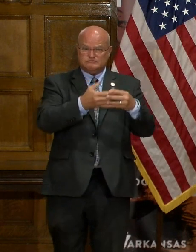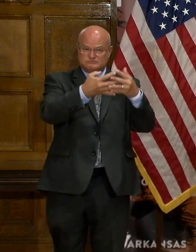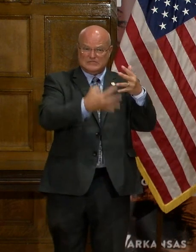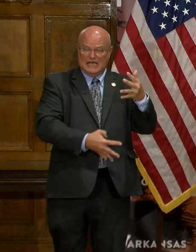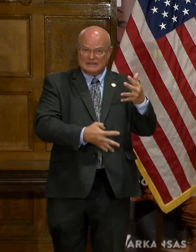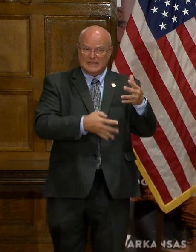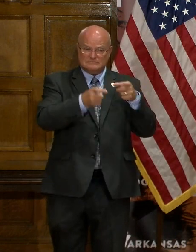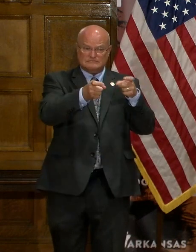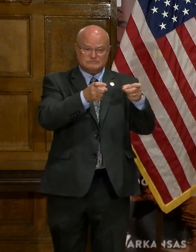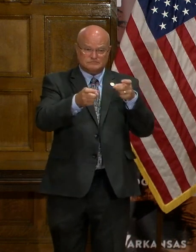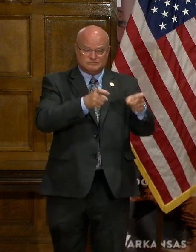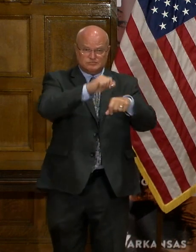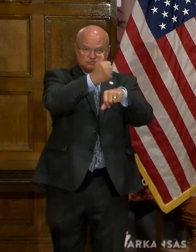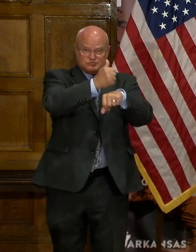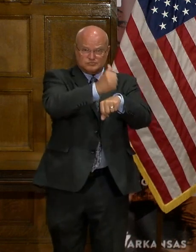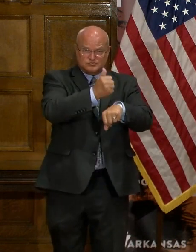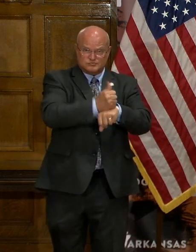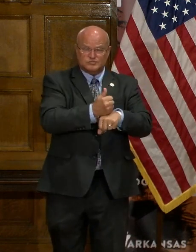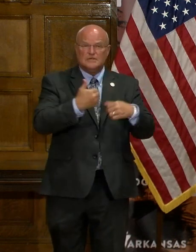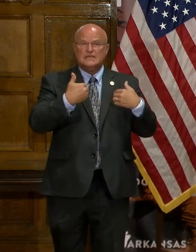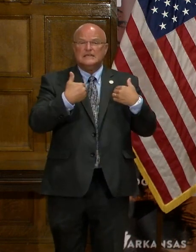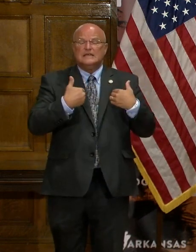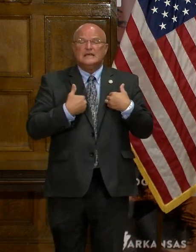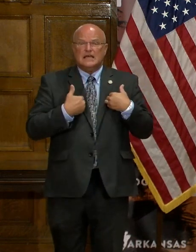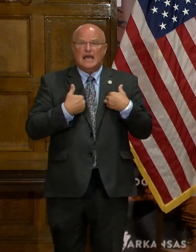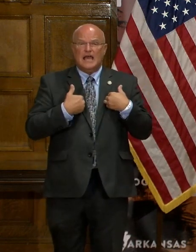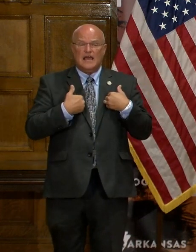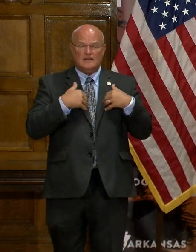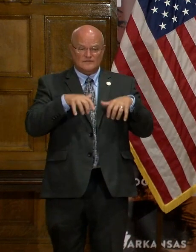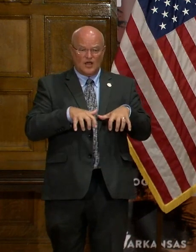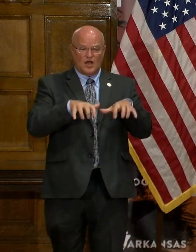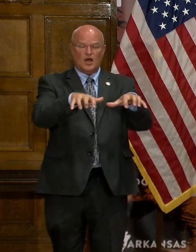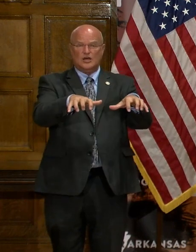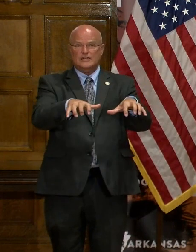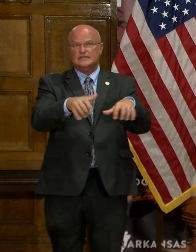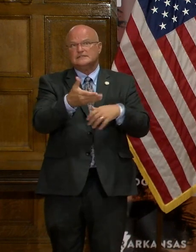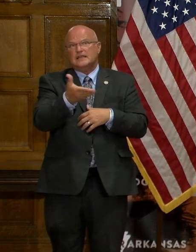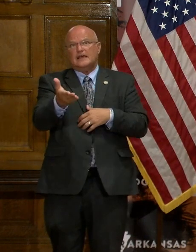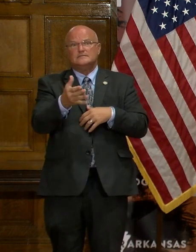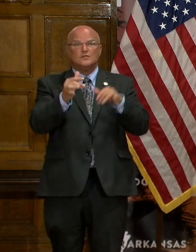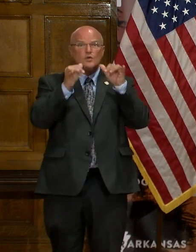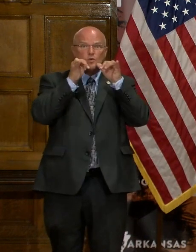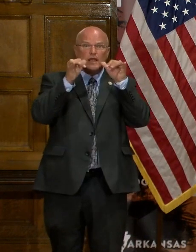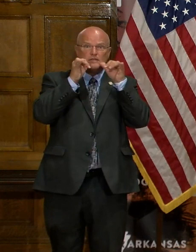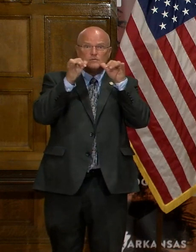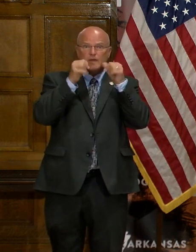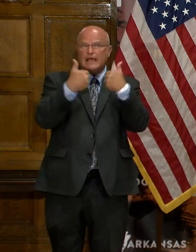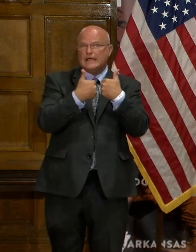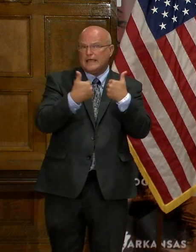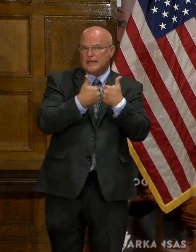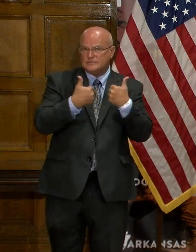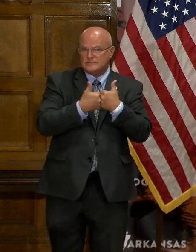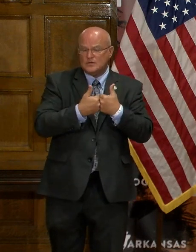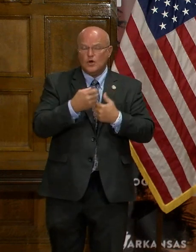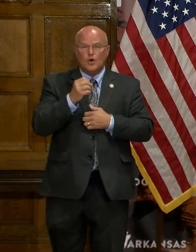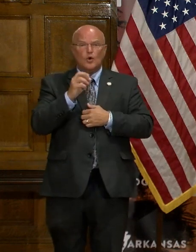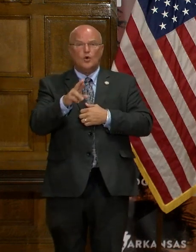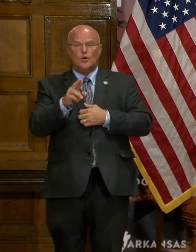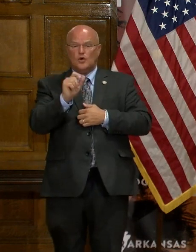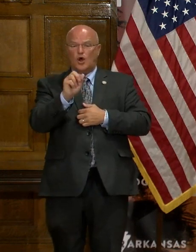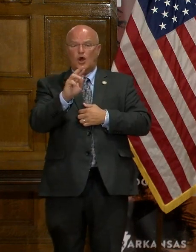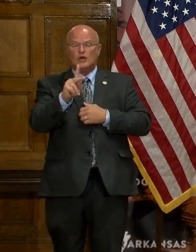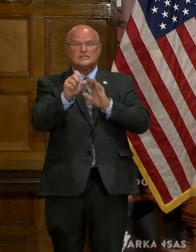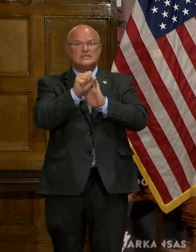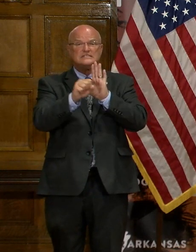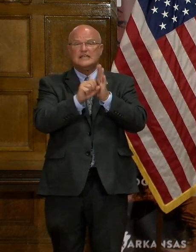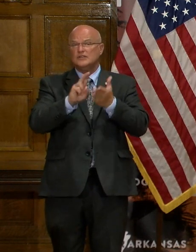and directives be in place to have audience at Razorback Stadium or Arkansas